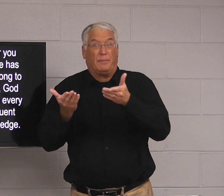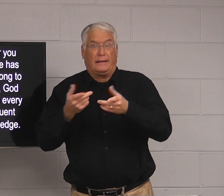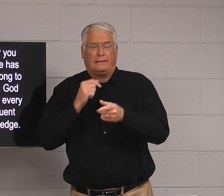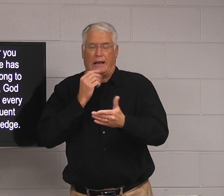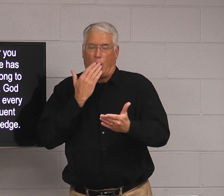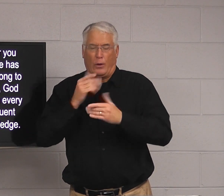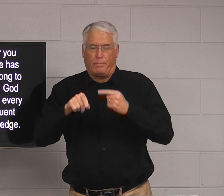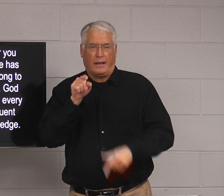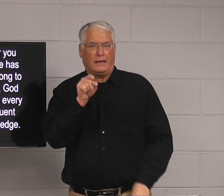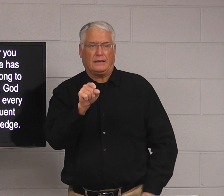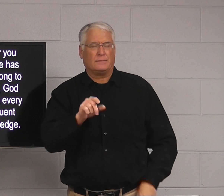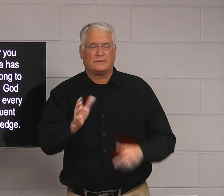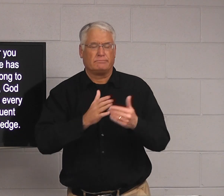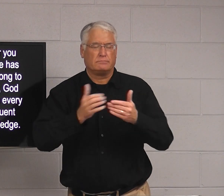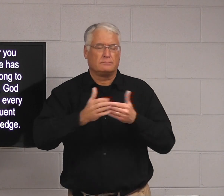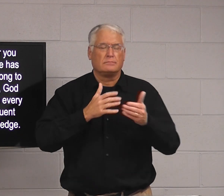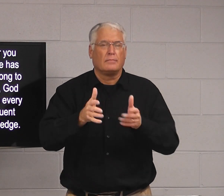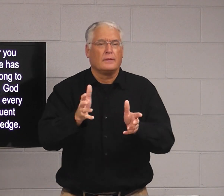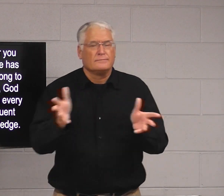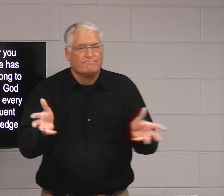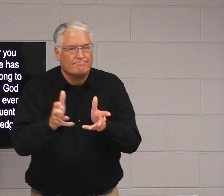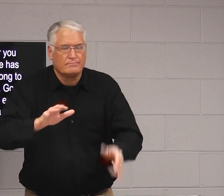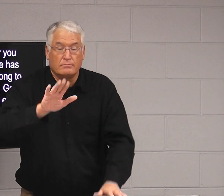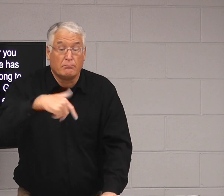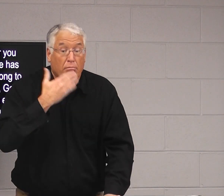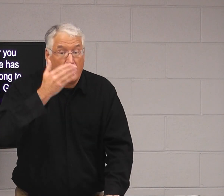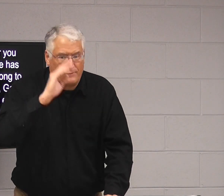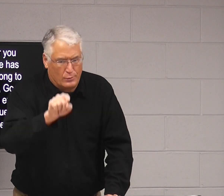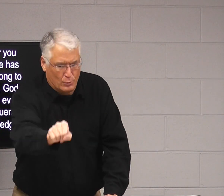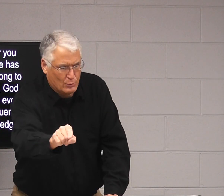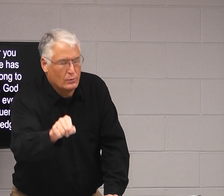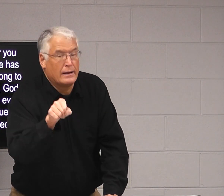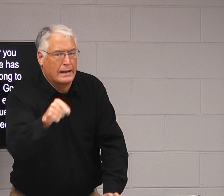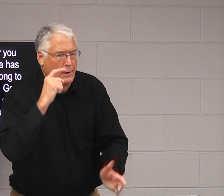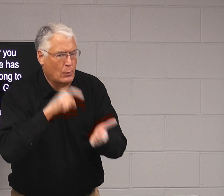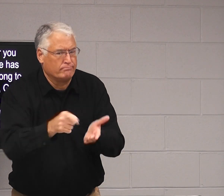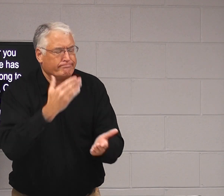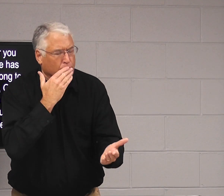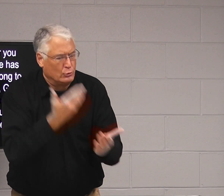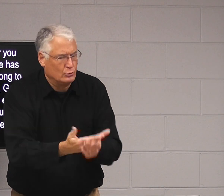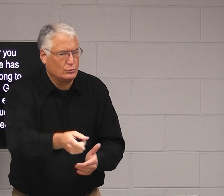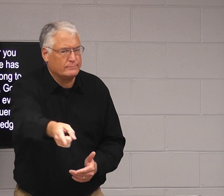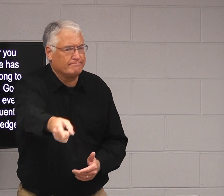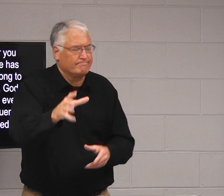is just doing something that's not, you know, that's a little bad, you encourage them or that's